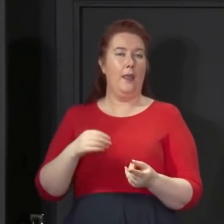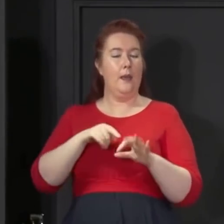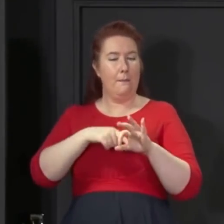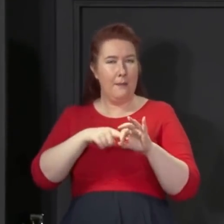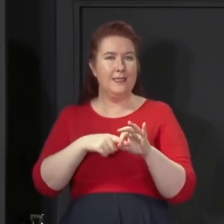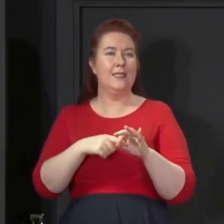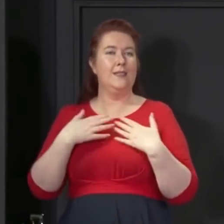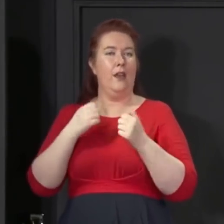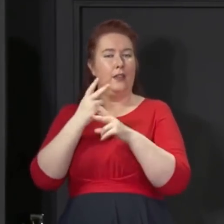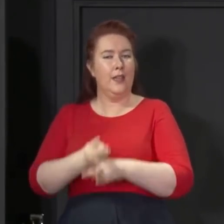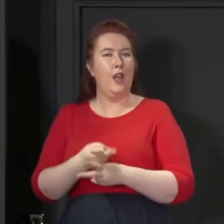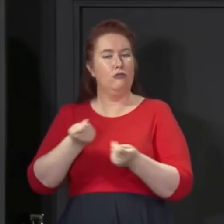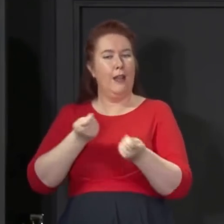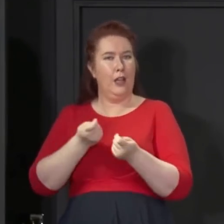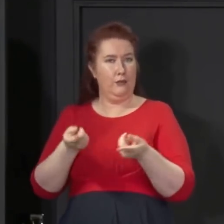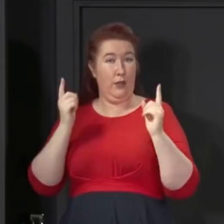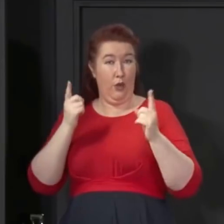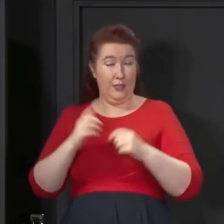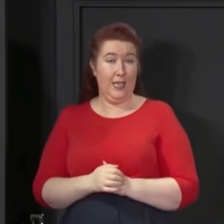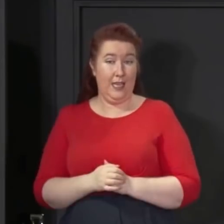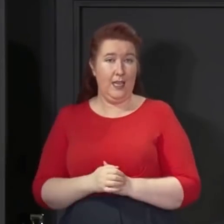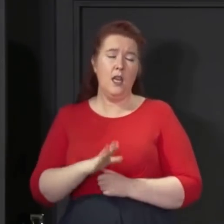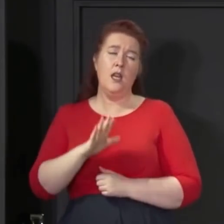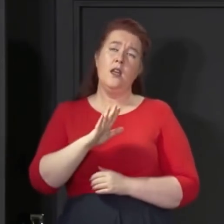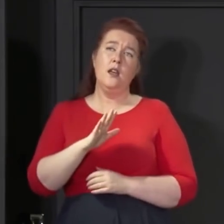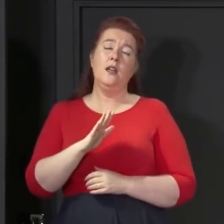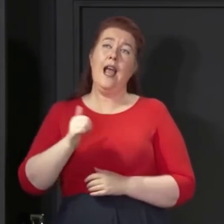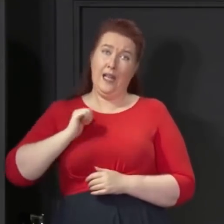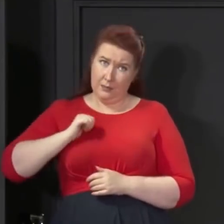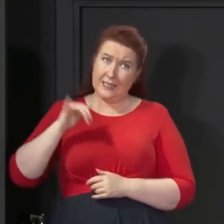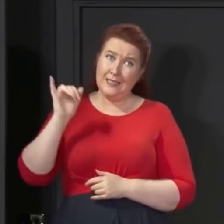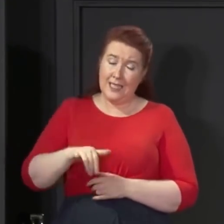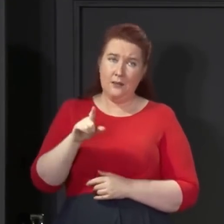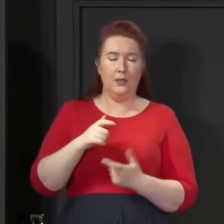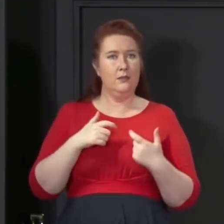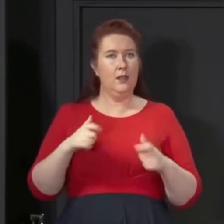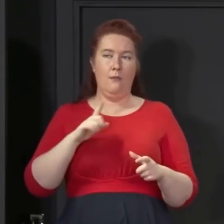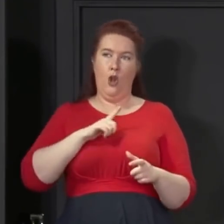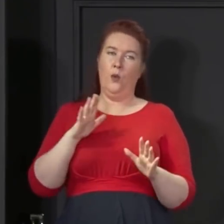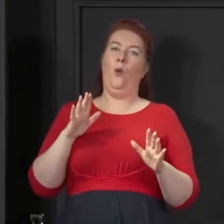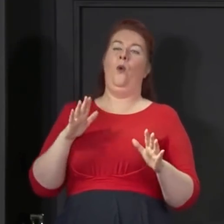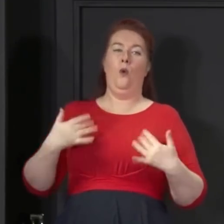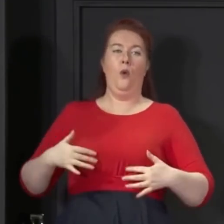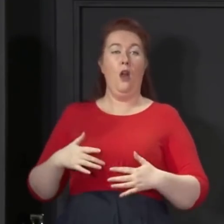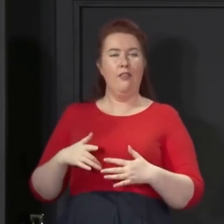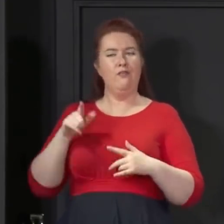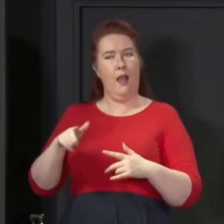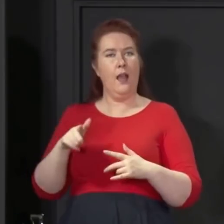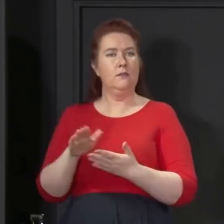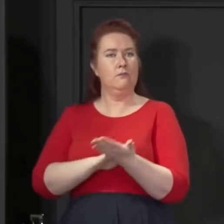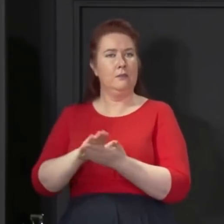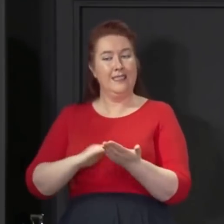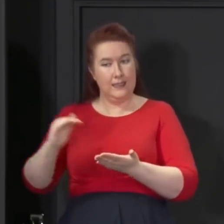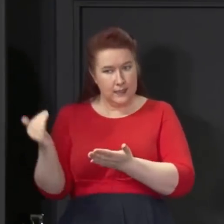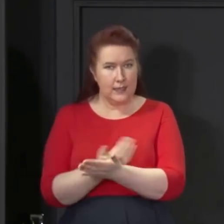Authority. This isn't unexpected, but nevertheless, because it confirms that a safe and effective vaccine